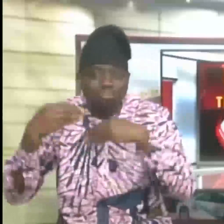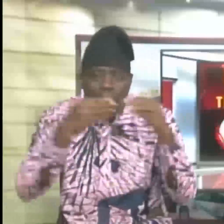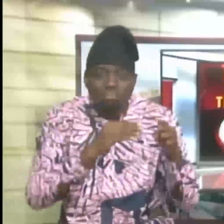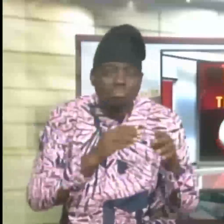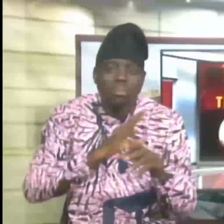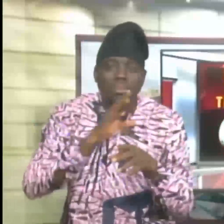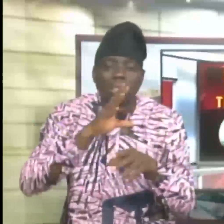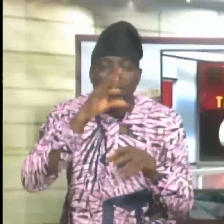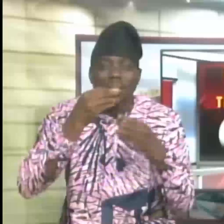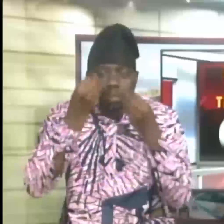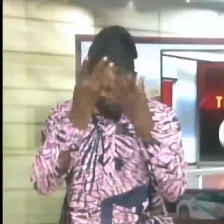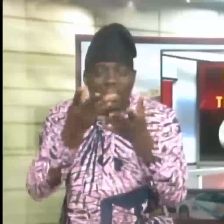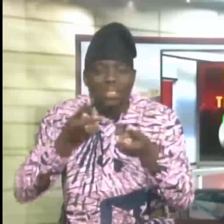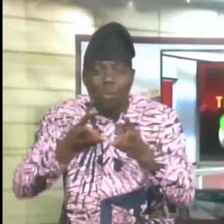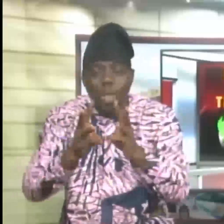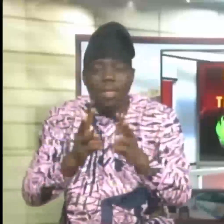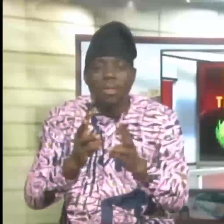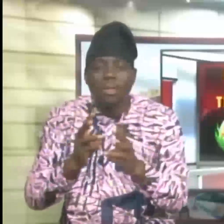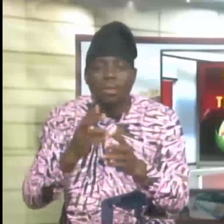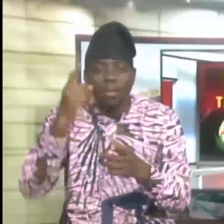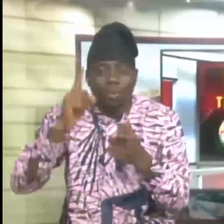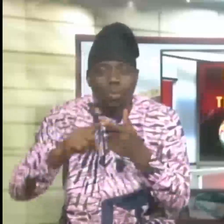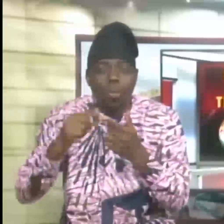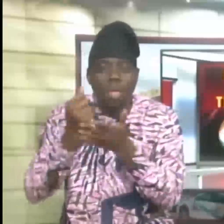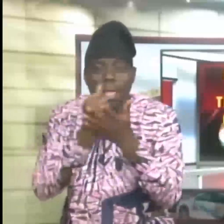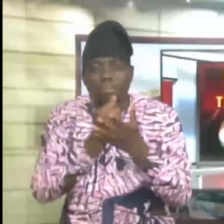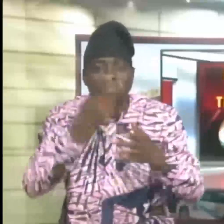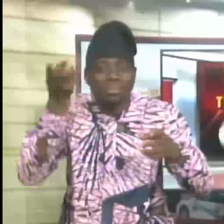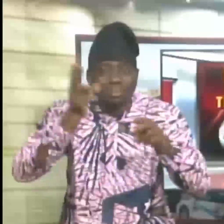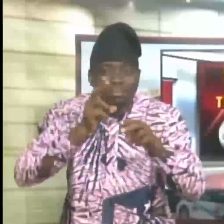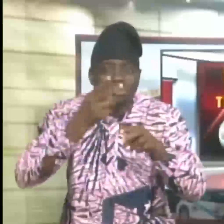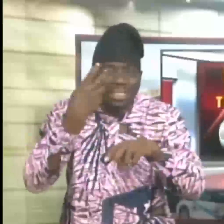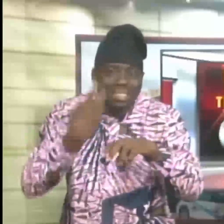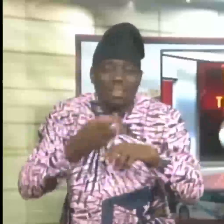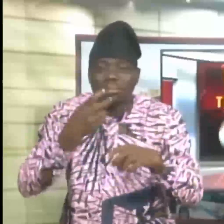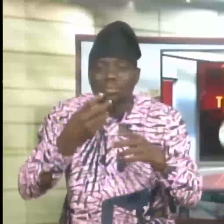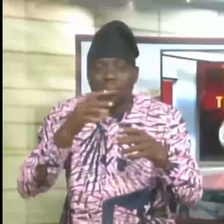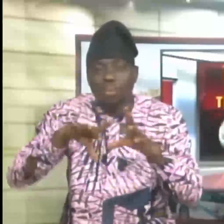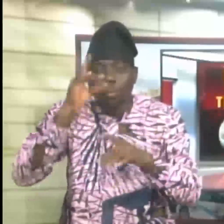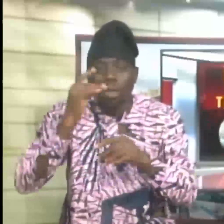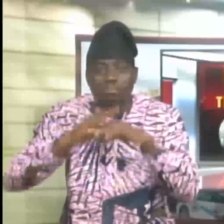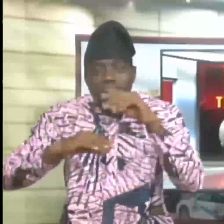suggests the way out of the scarcity of cassava to mitigate the effect of the hike in its price.